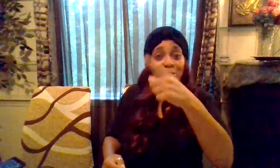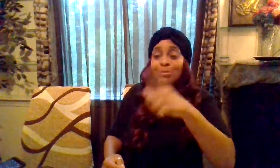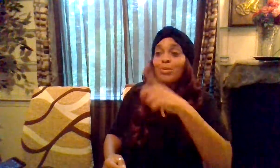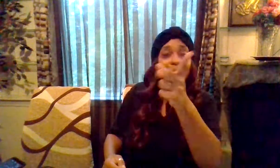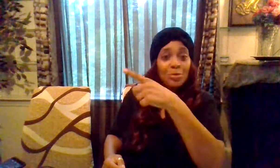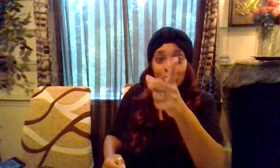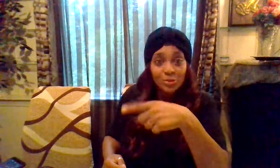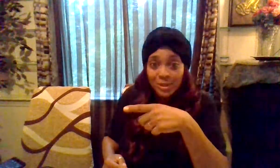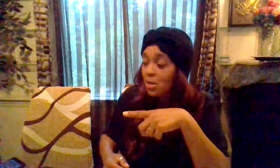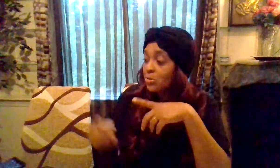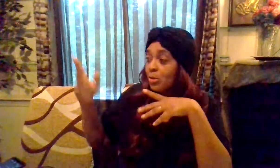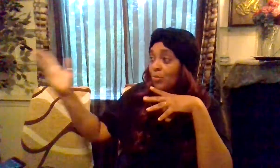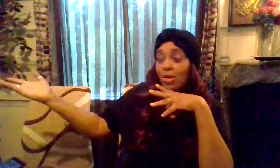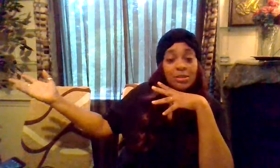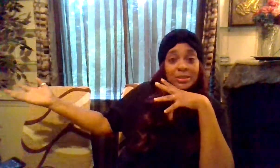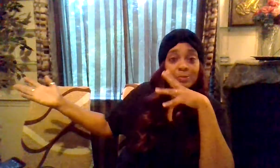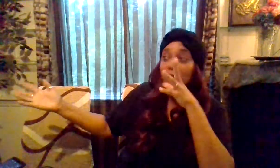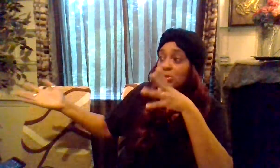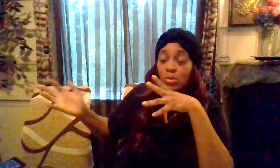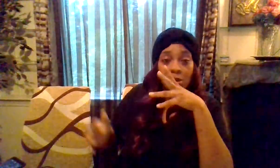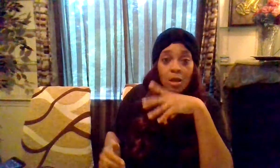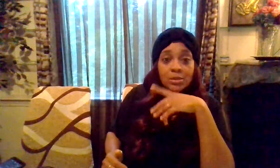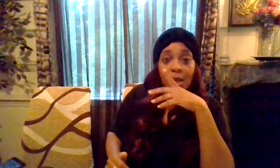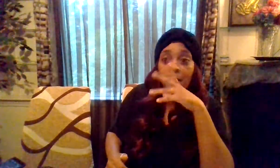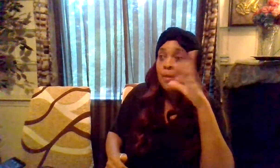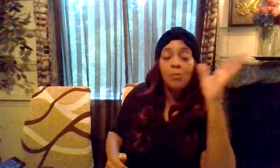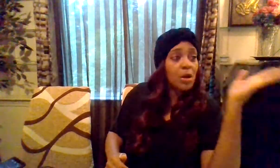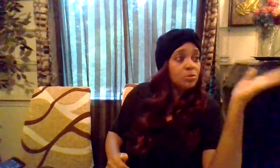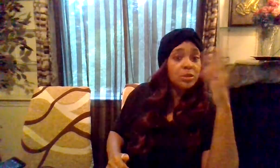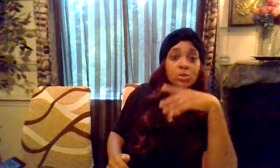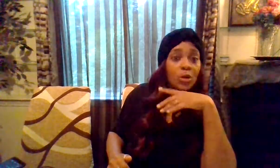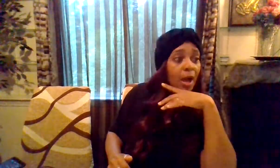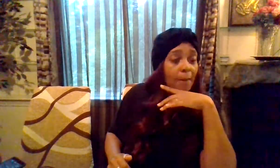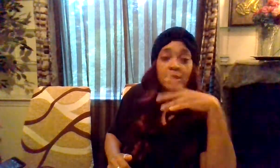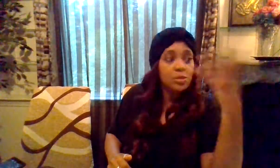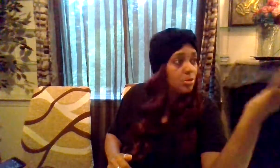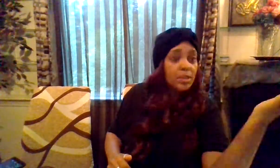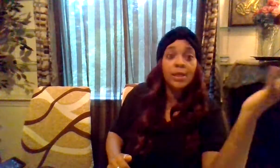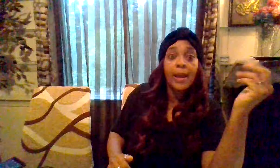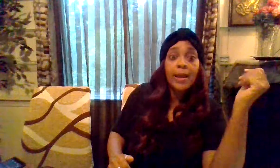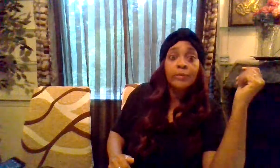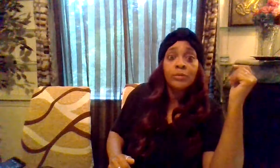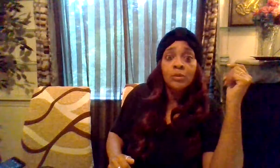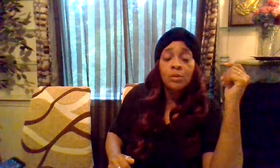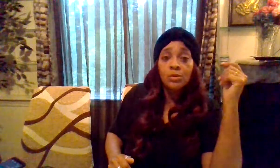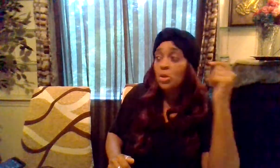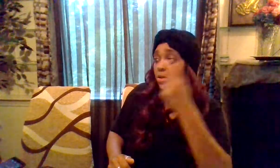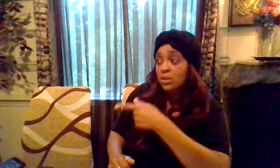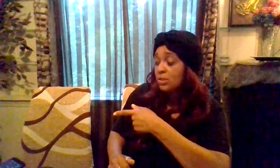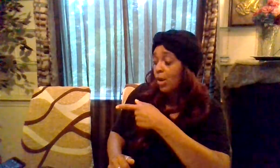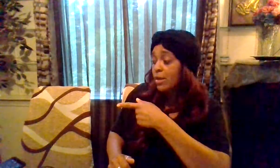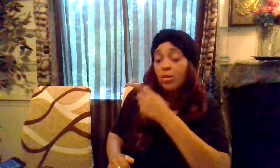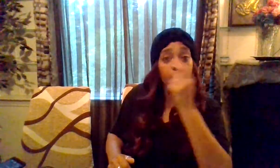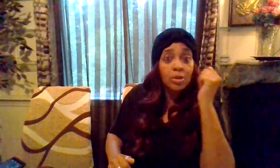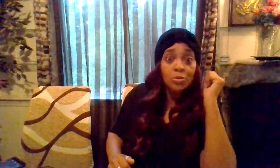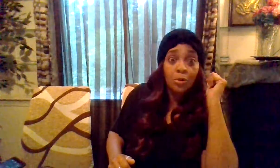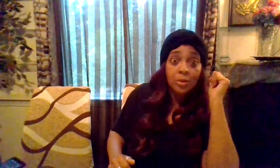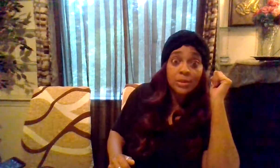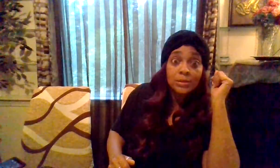on the suspense thriller all the time why don't you get to a comedy you need to laugh you know because this is why you're gonna make you go crazy